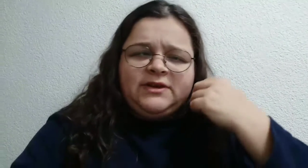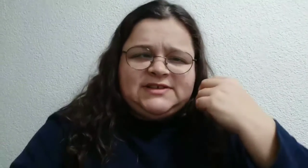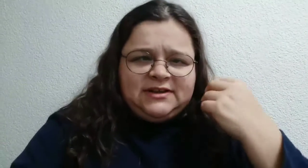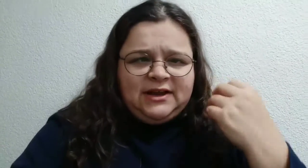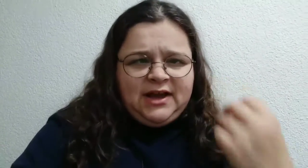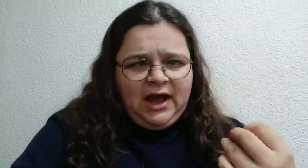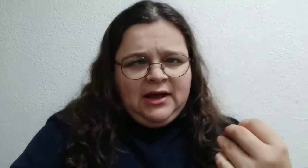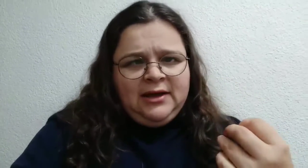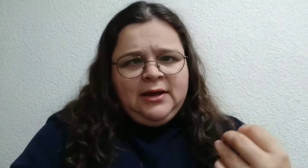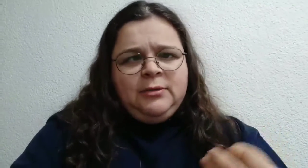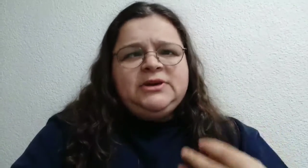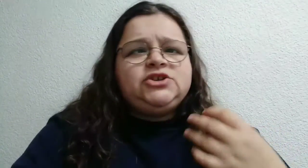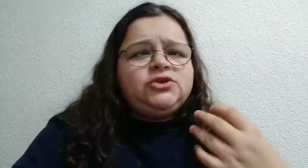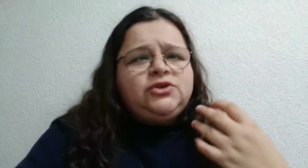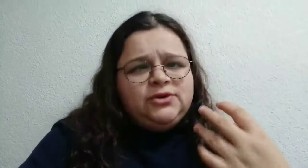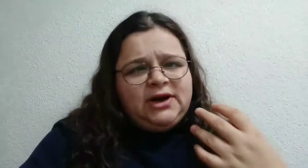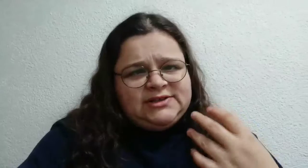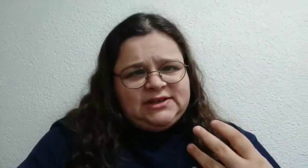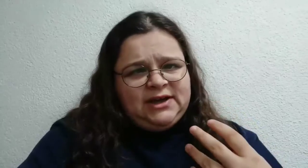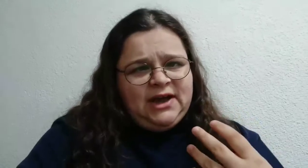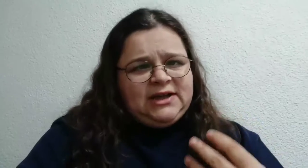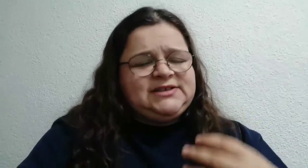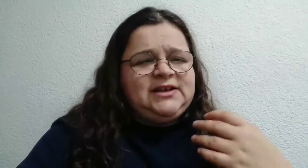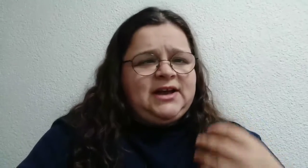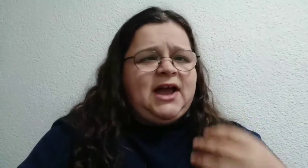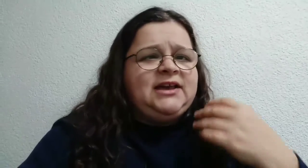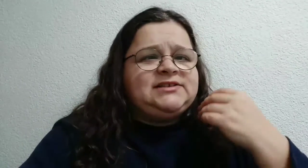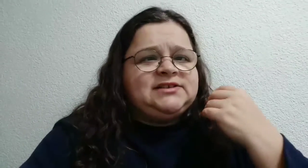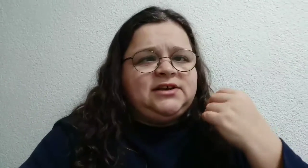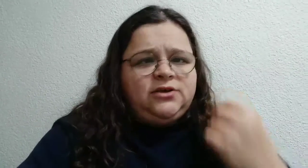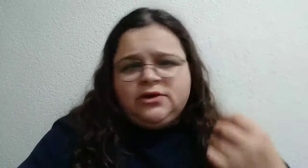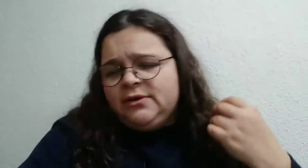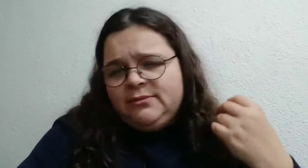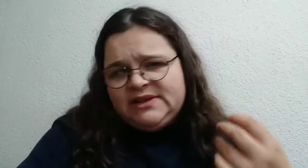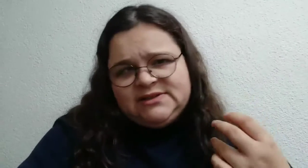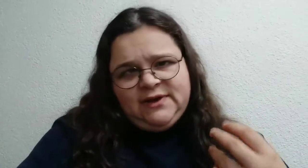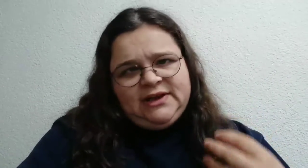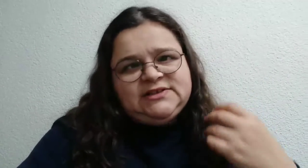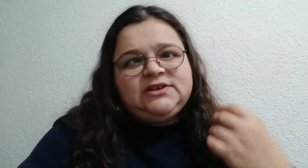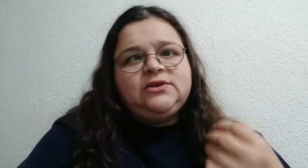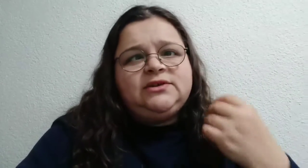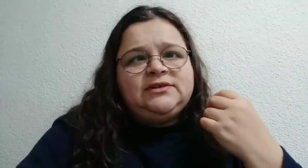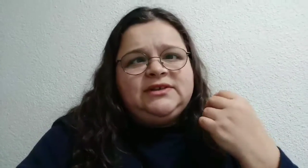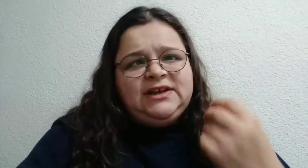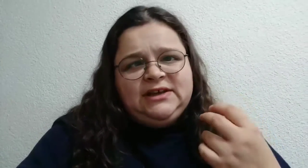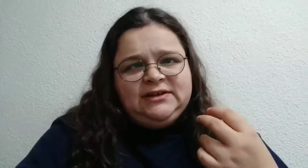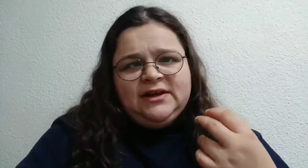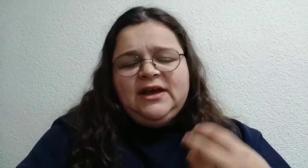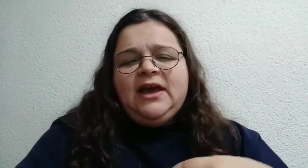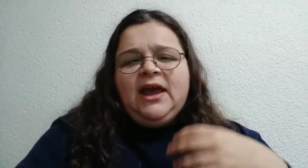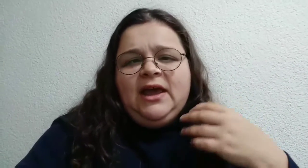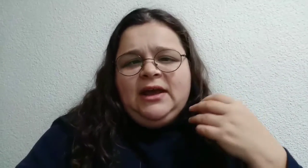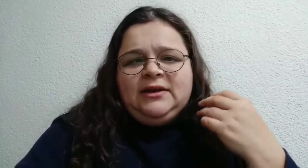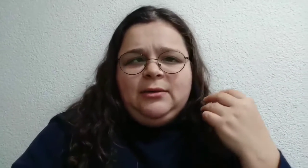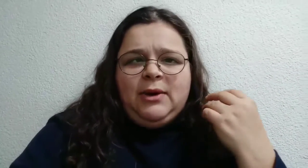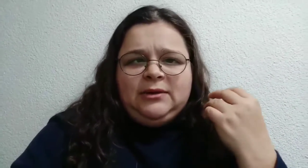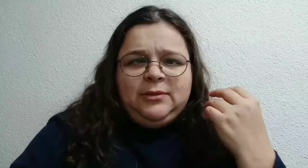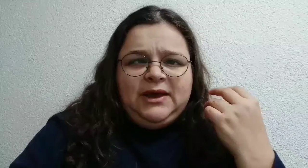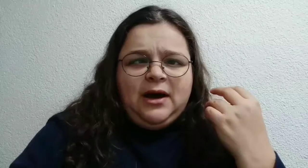tzadaka. We should do a tzadaka, tzadaka, it's good mitzvah, it's good deed. And when we